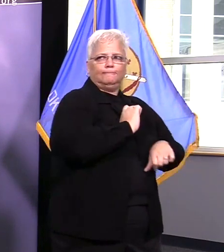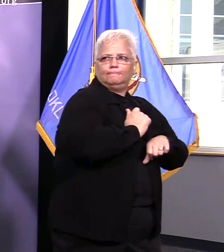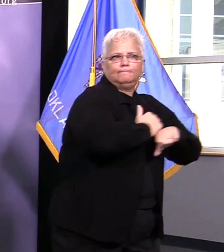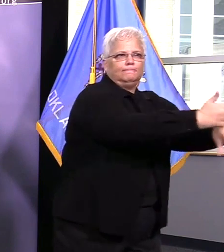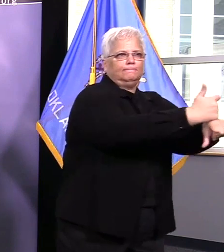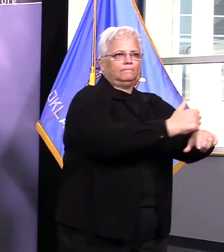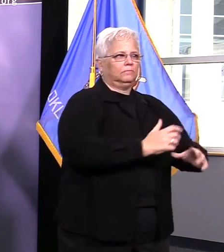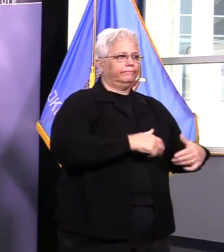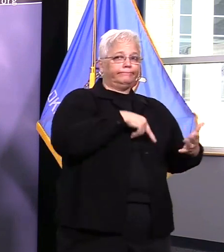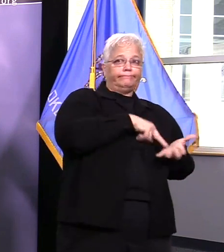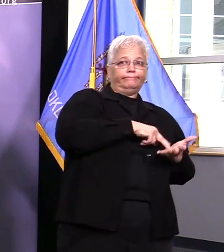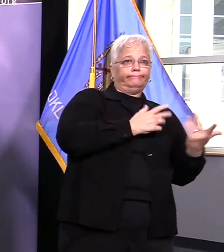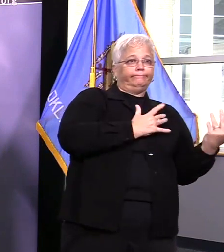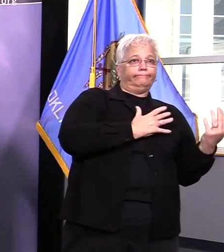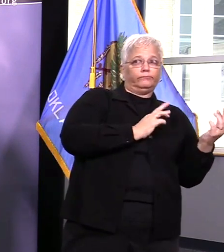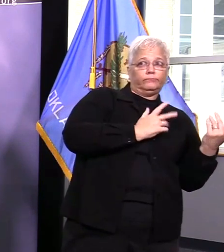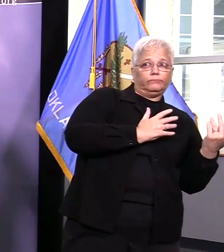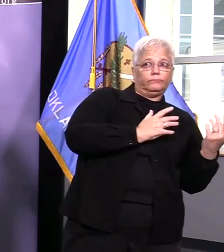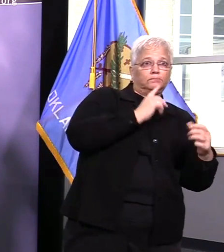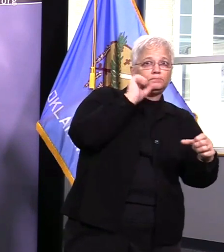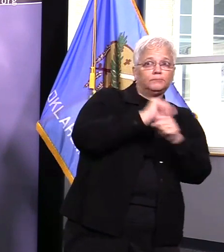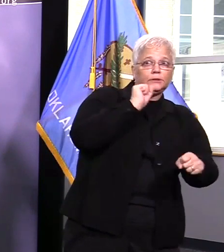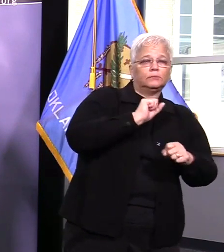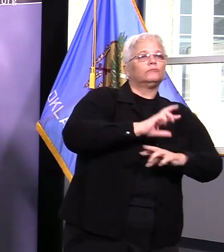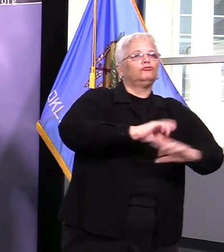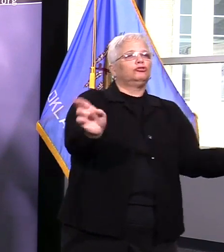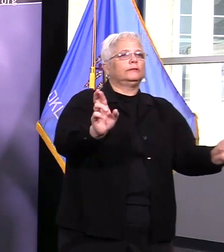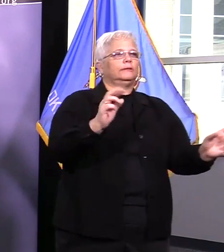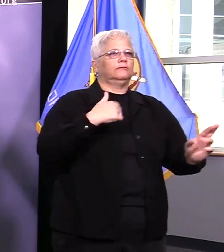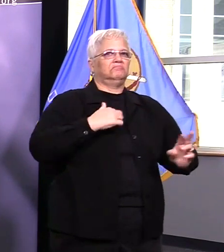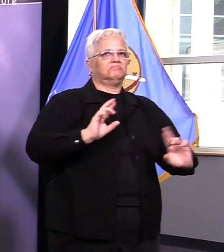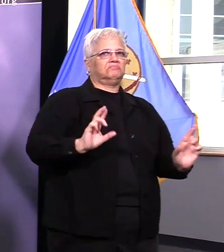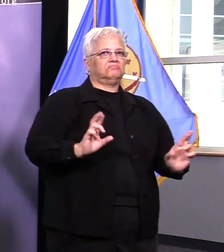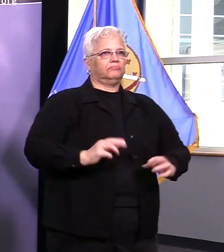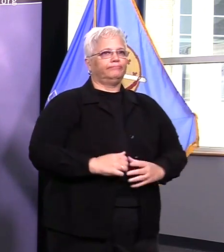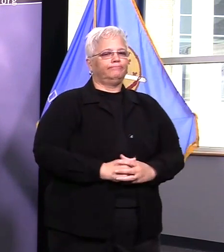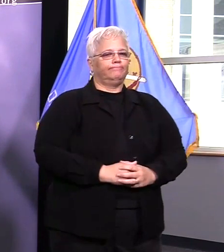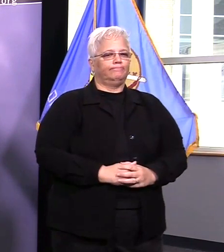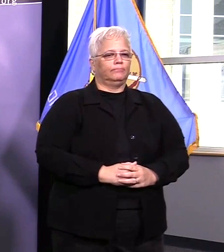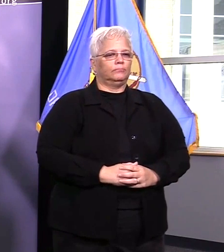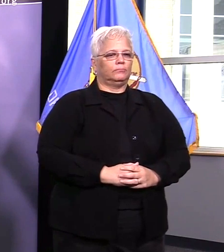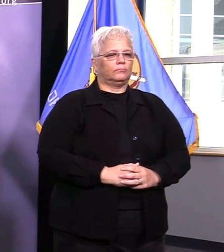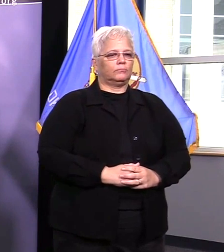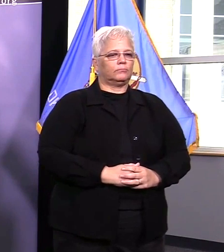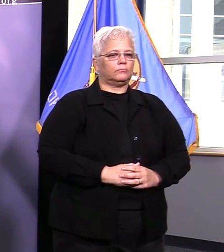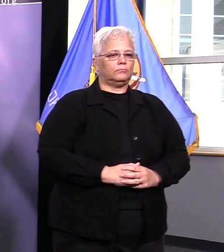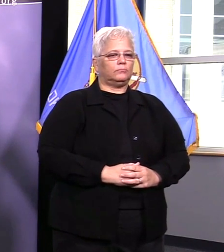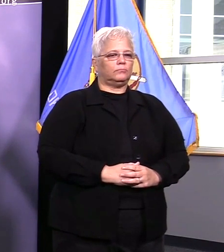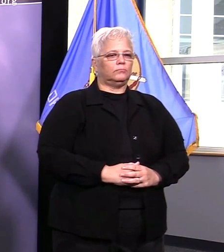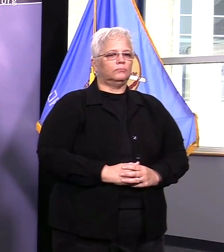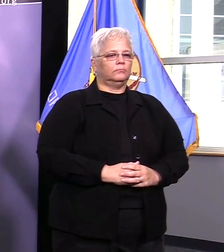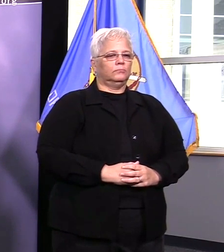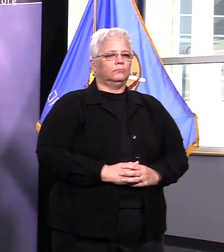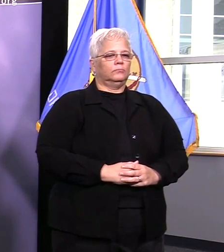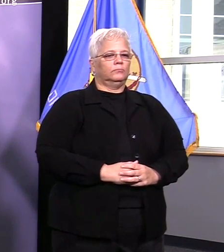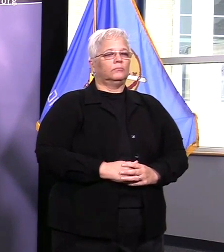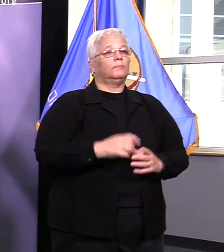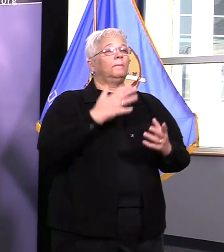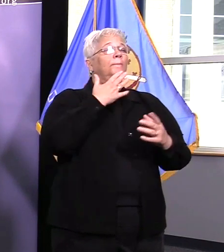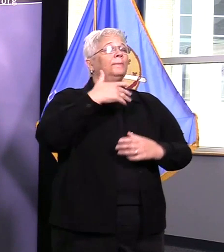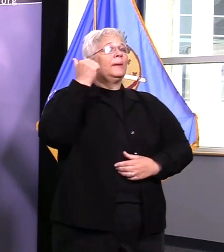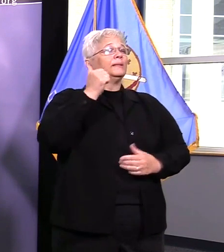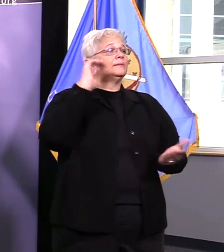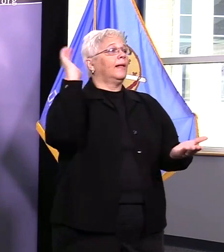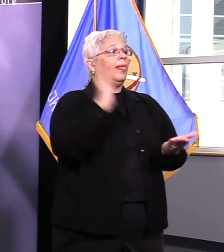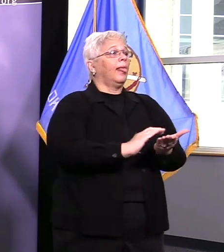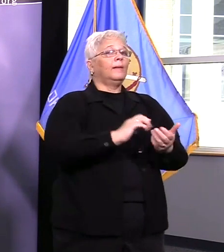happen and in order to get this pandemic through the area quickly and not overwhelm the systems we need you to stay home to protect your